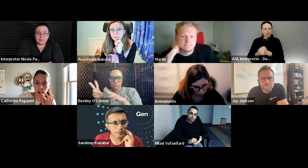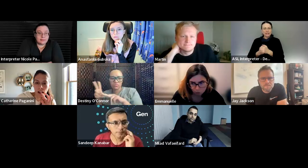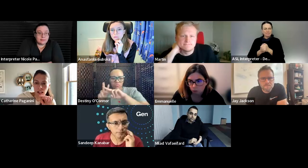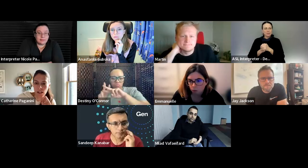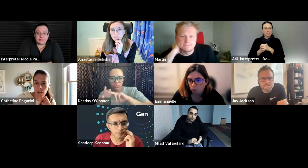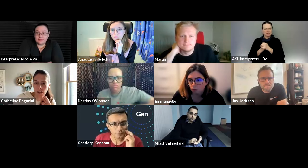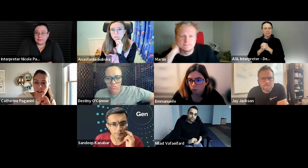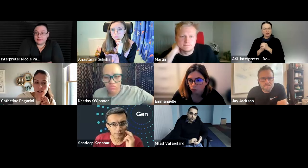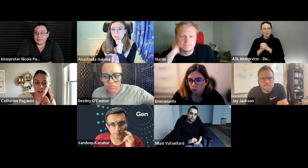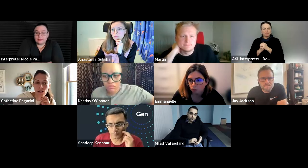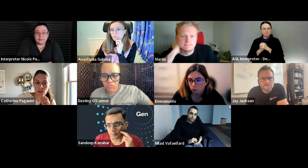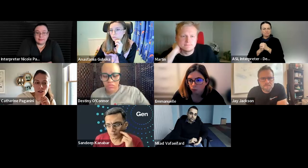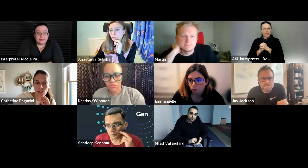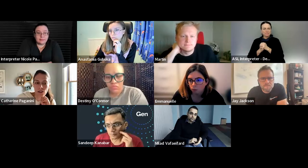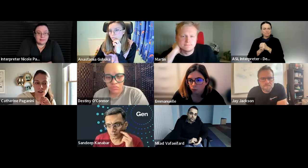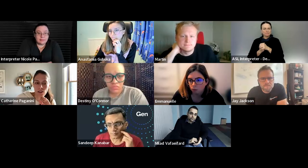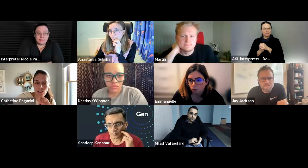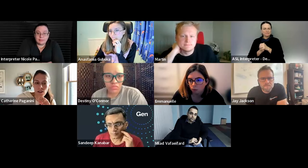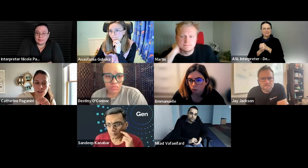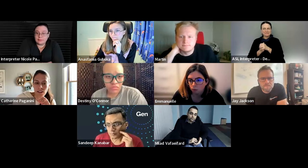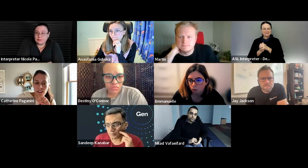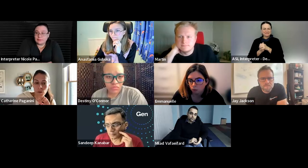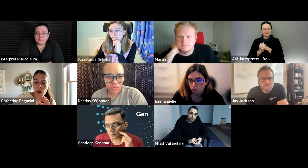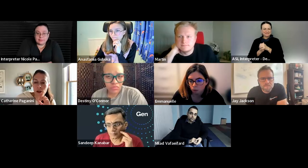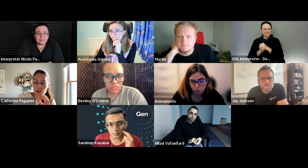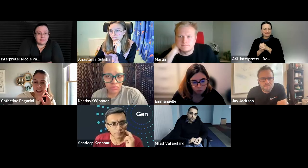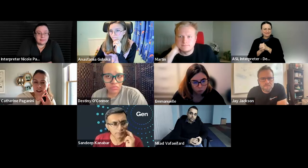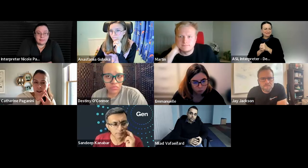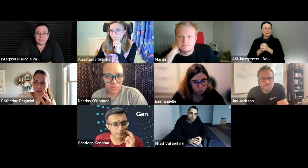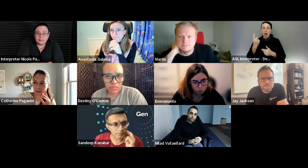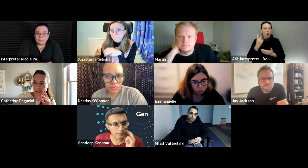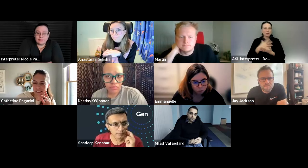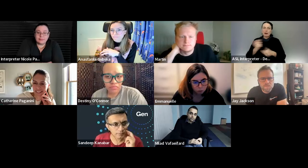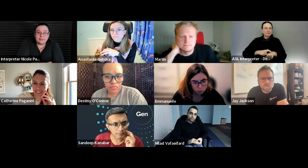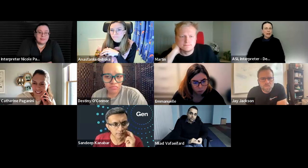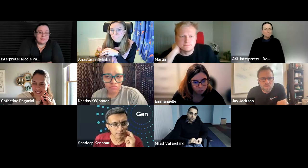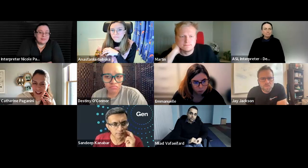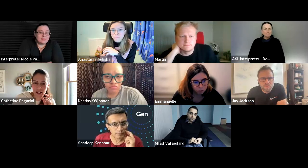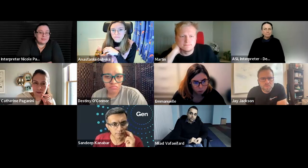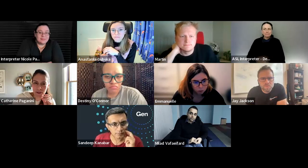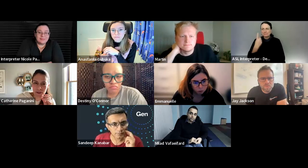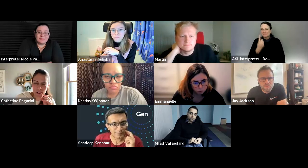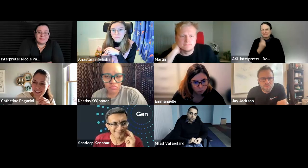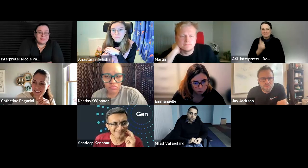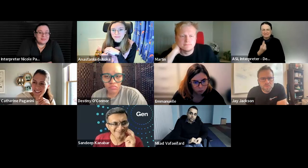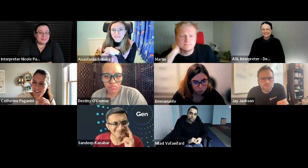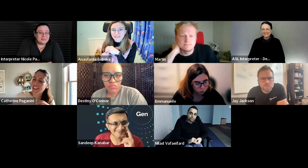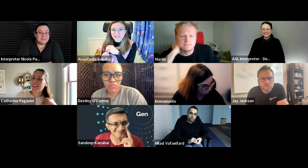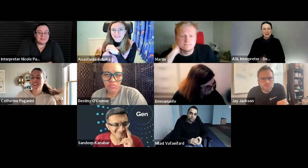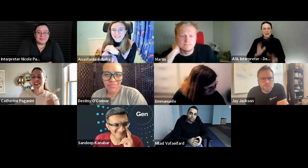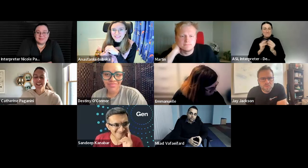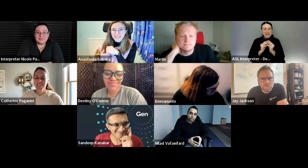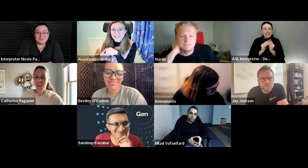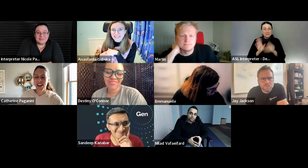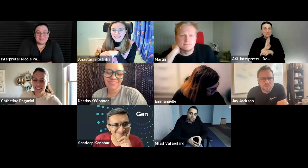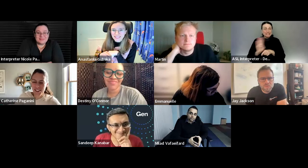sure yeah we can definitely do that yeah we always run out of uh time our meetings are